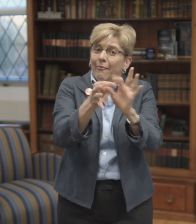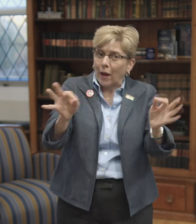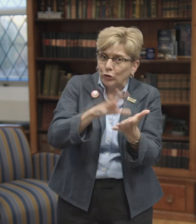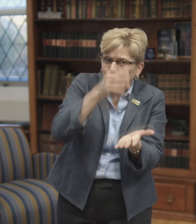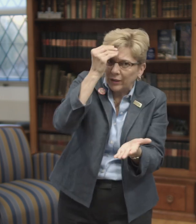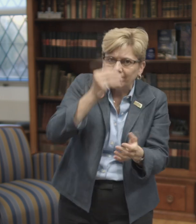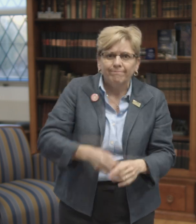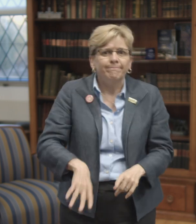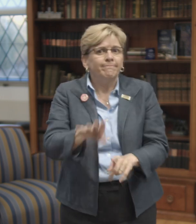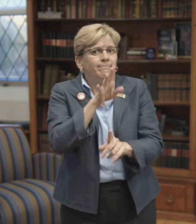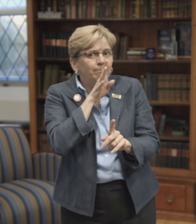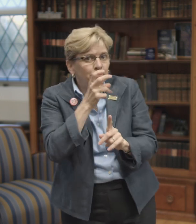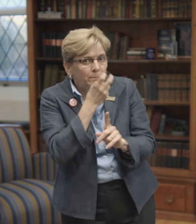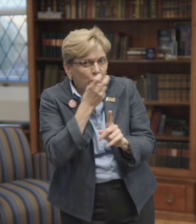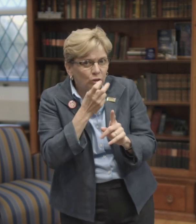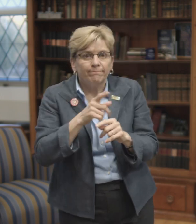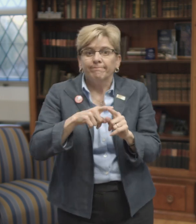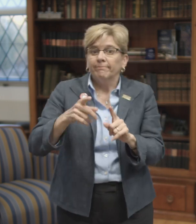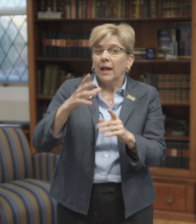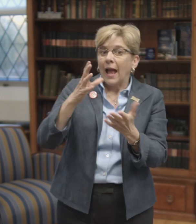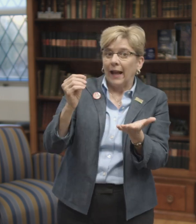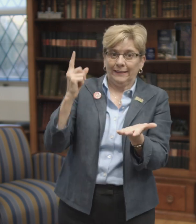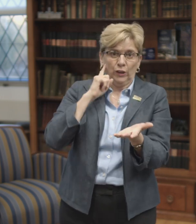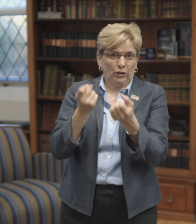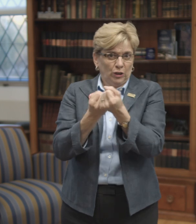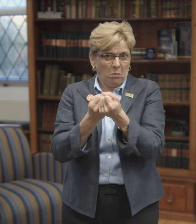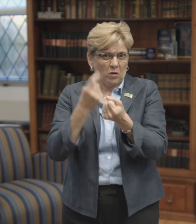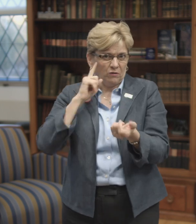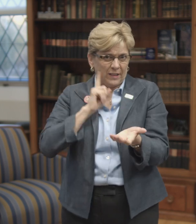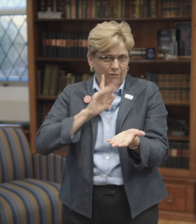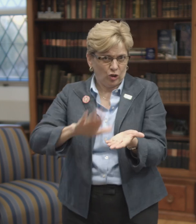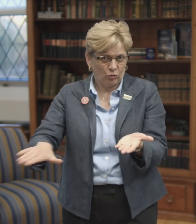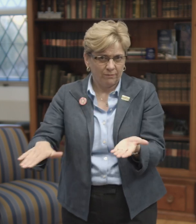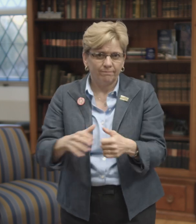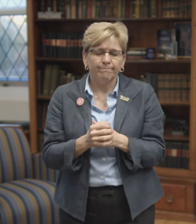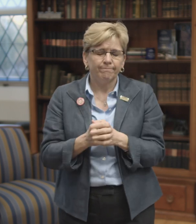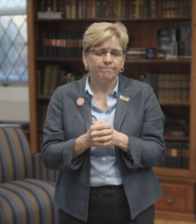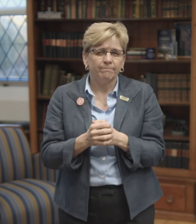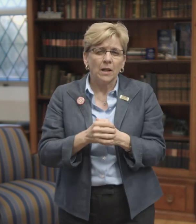necessary for every child, including language learning, speech training, and hearing support for deaf children.